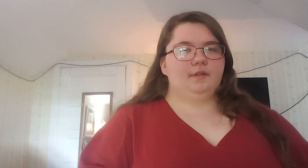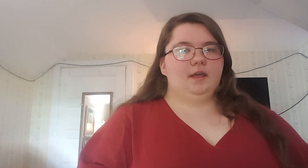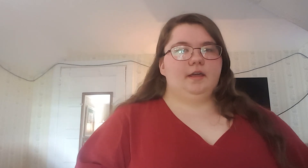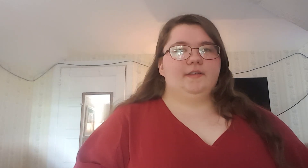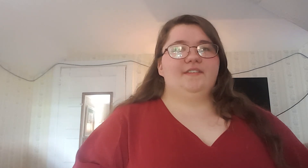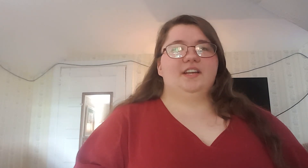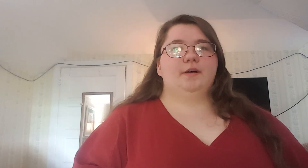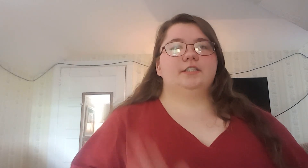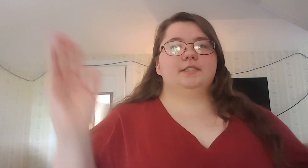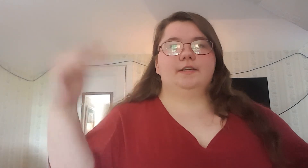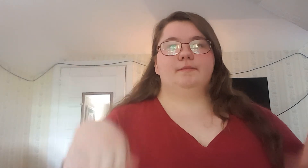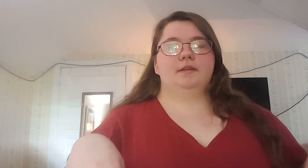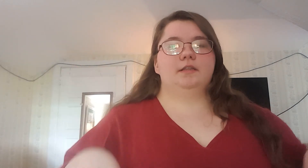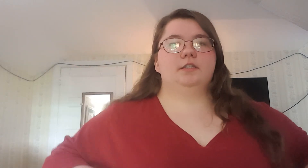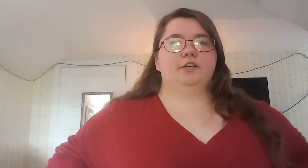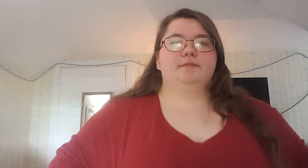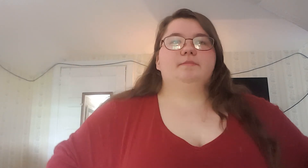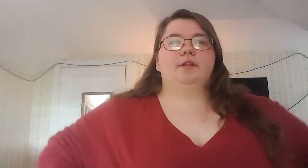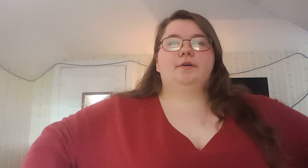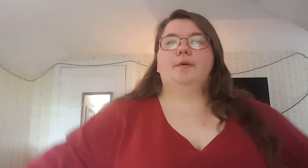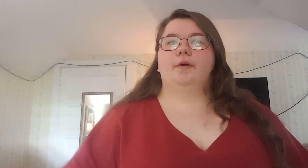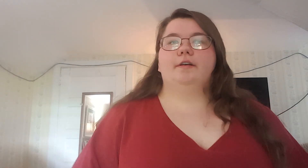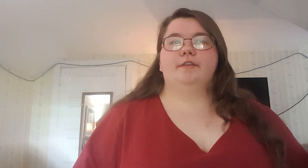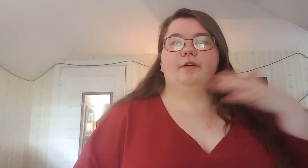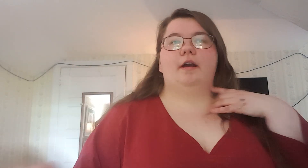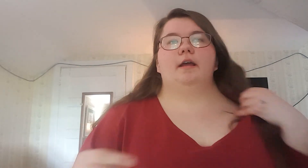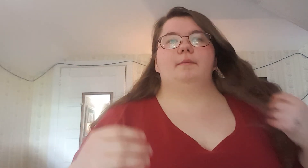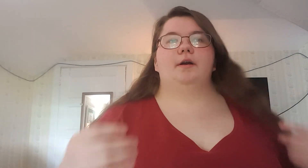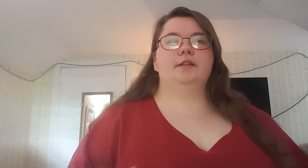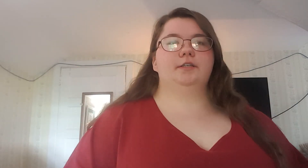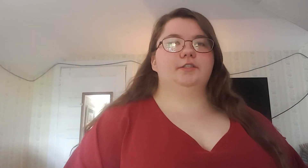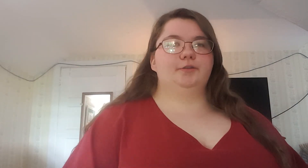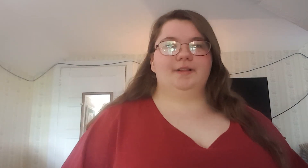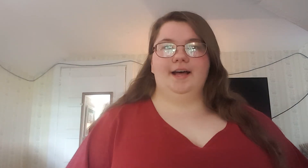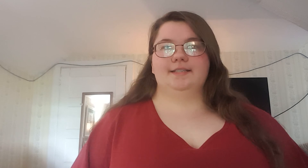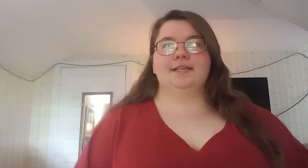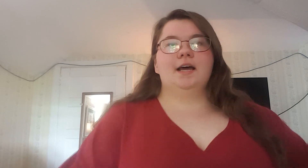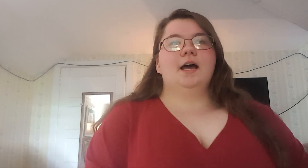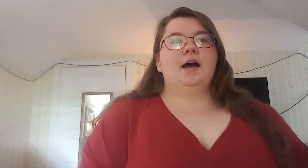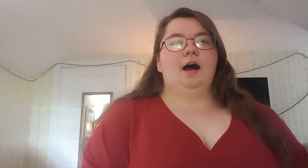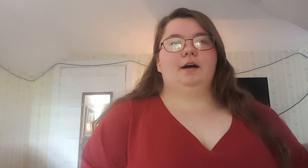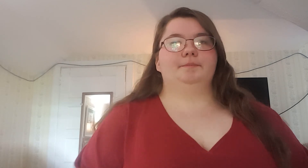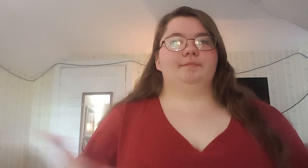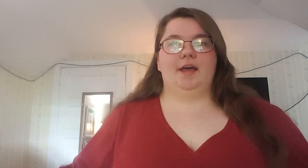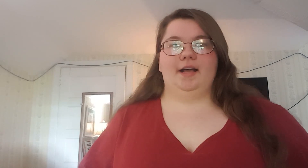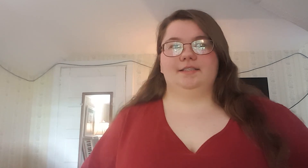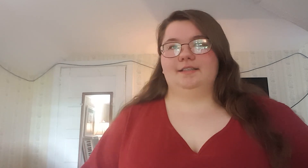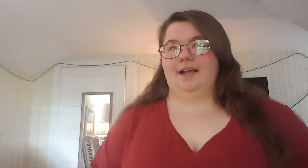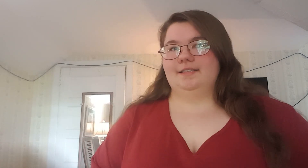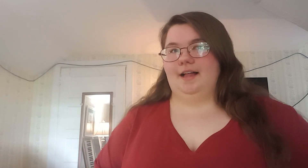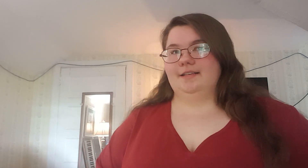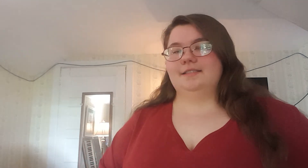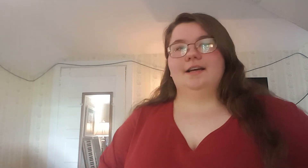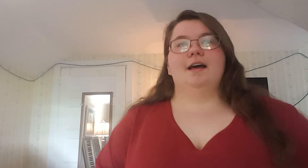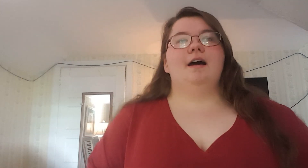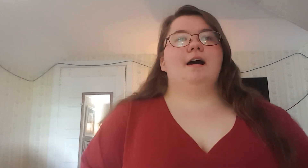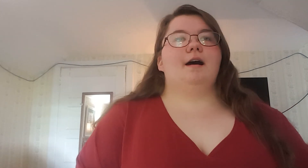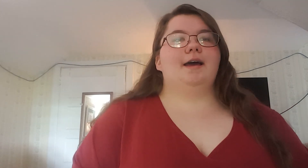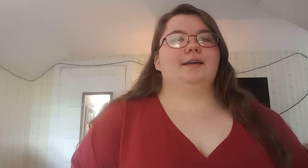If you have any questions, leave them in the description below, or if you're part of the Zoom class, um, ask next class. I